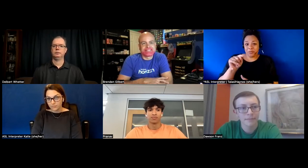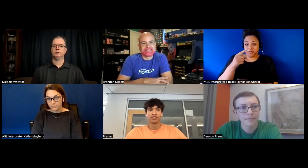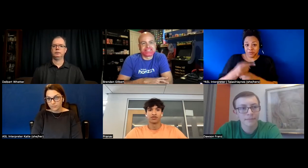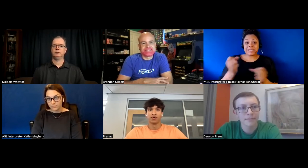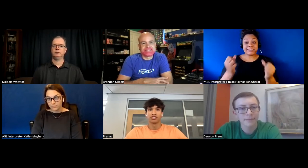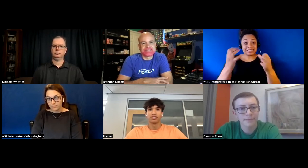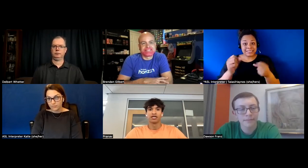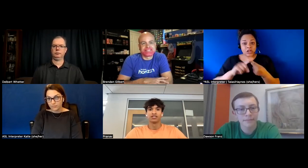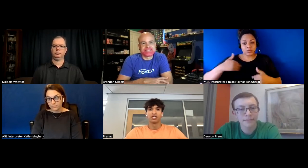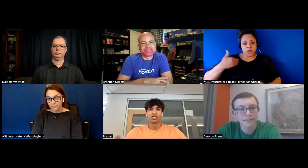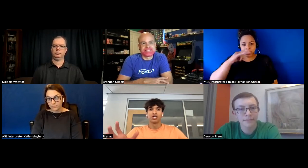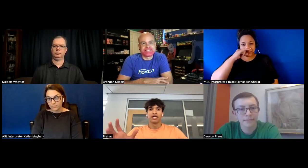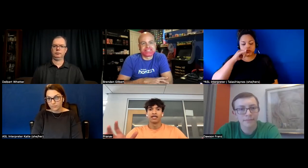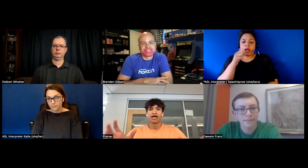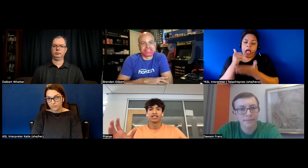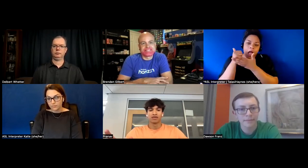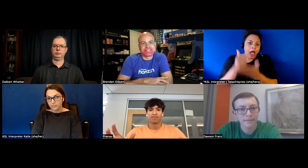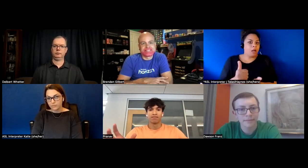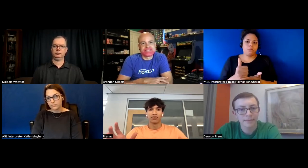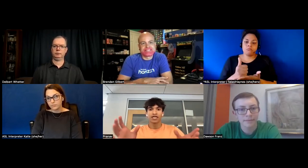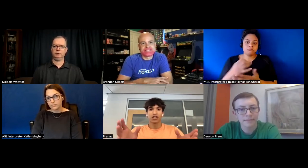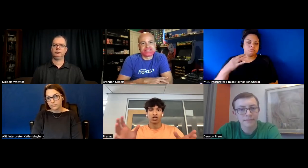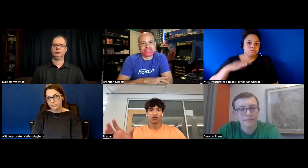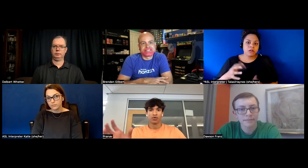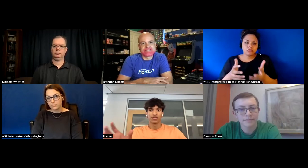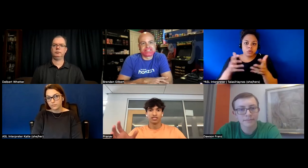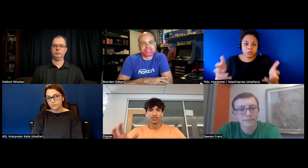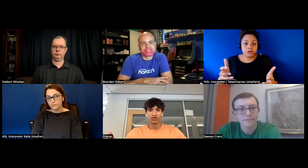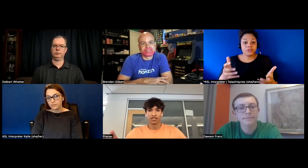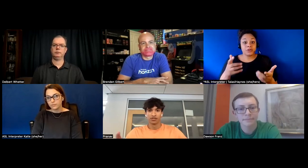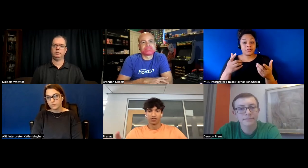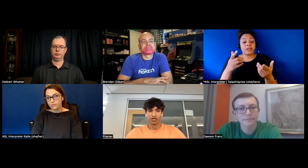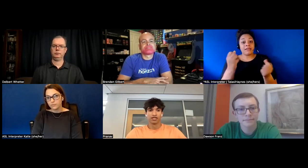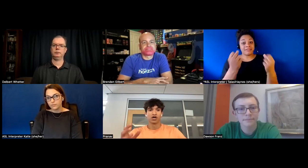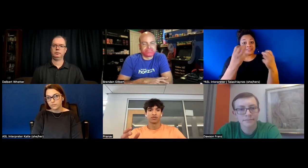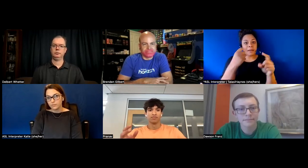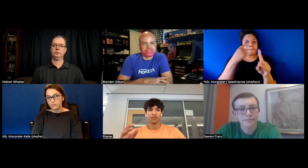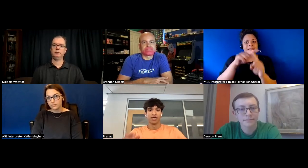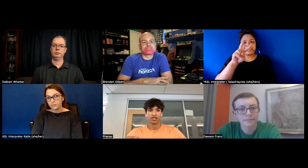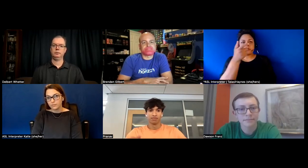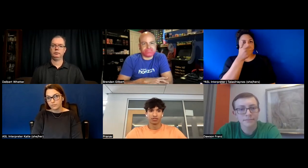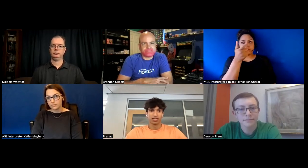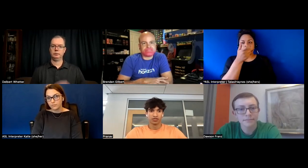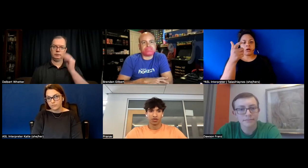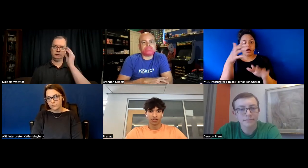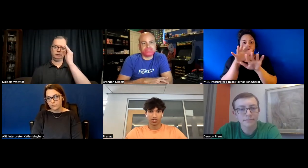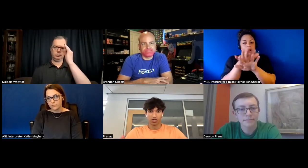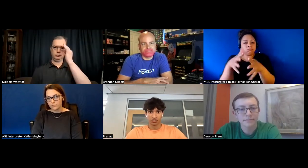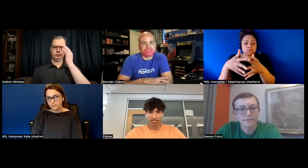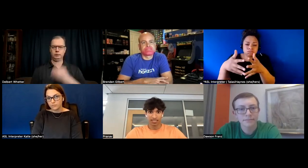them out so much because it as putting it along with the tv show that they're learning they'll help to be better immersed into what they're understanding